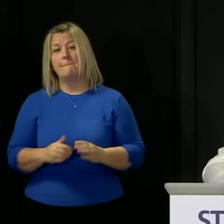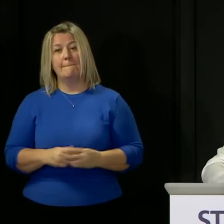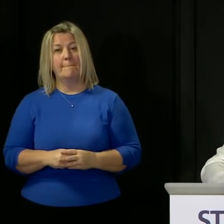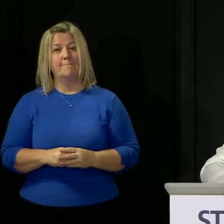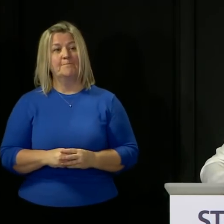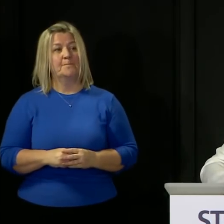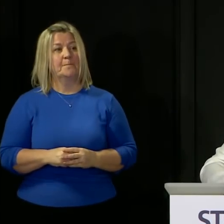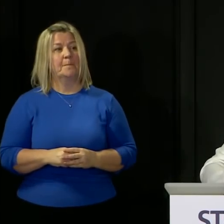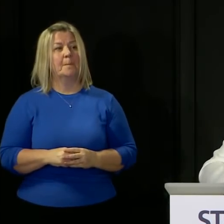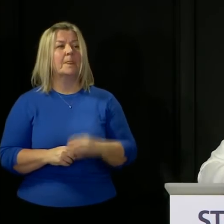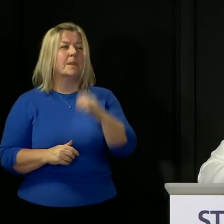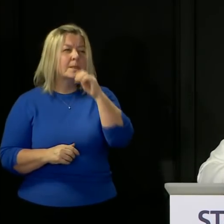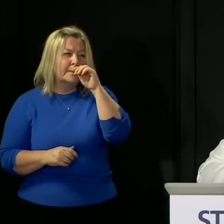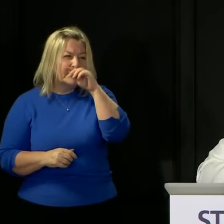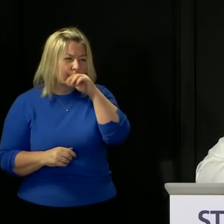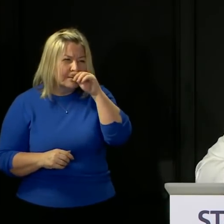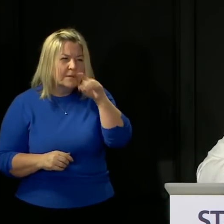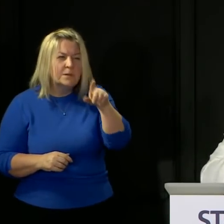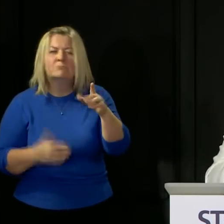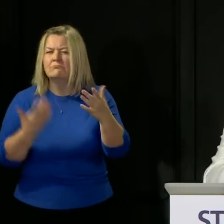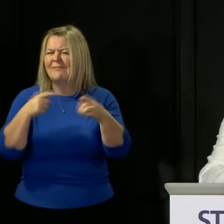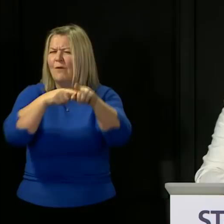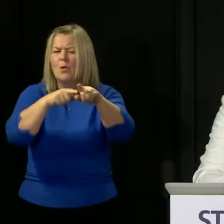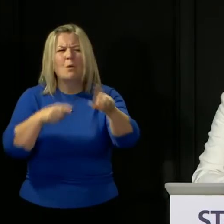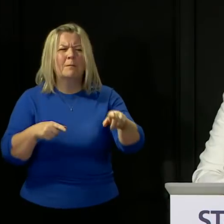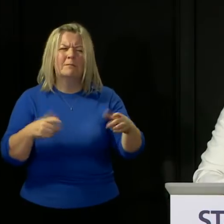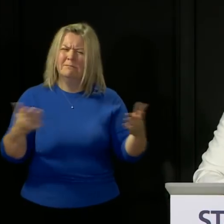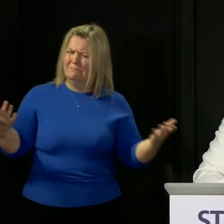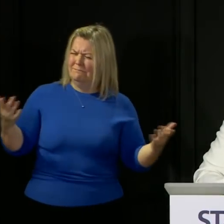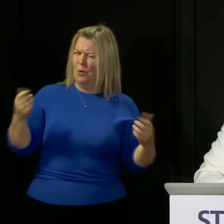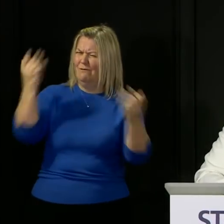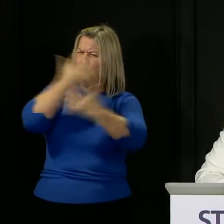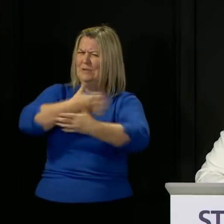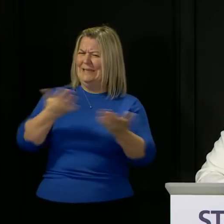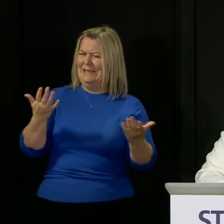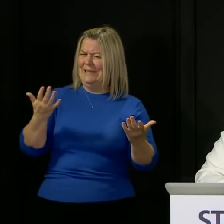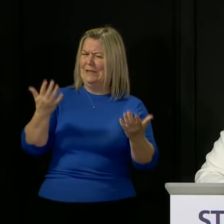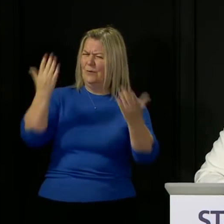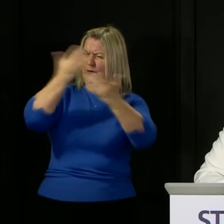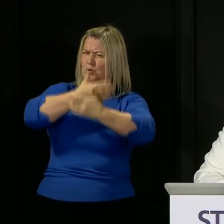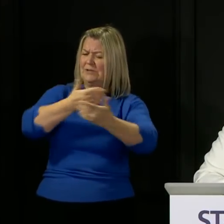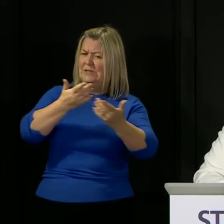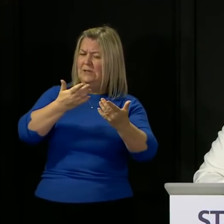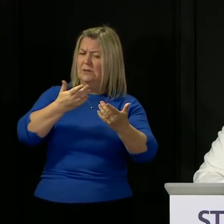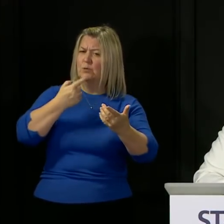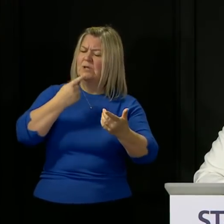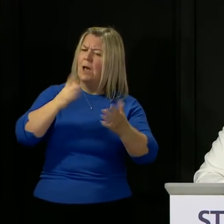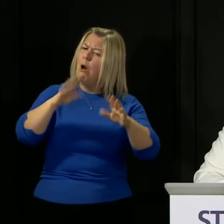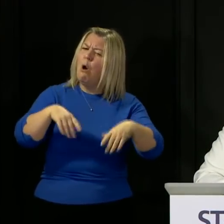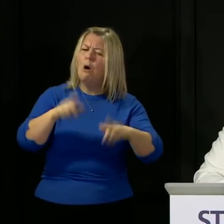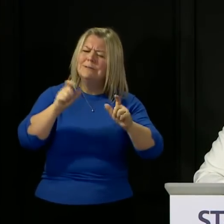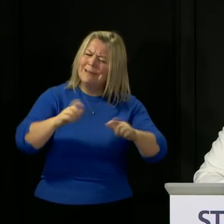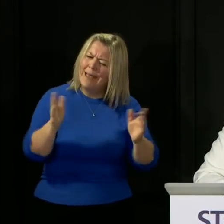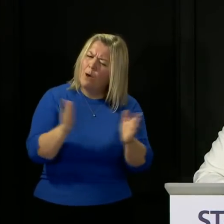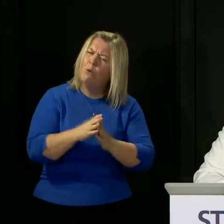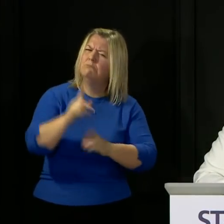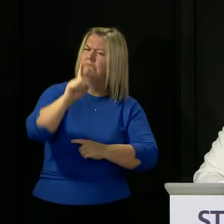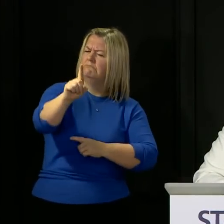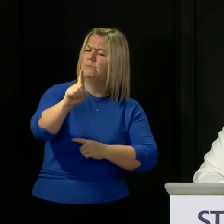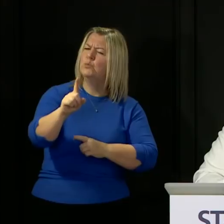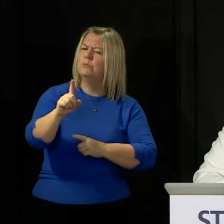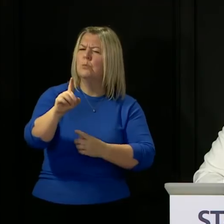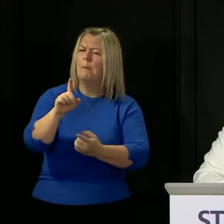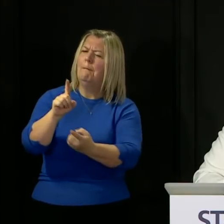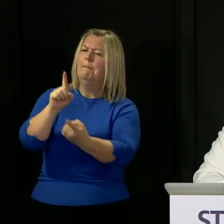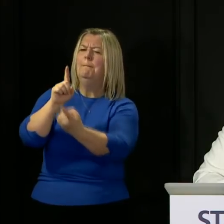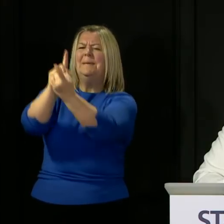Rachel sorry doesn't it become rather confusing if you're doing stay at home while you can go out and meet somebody while social